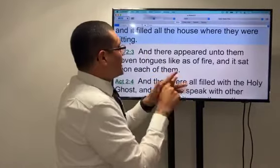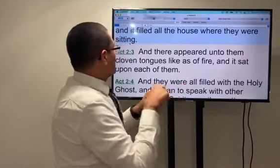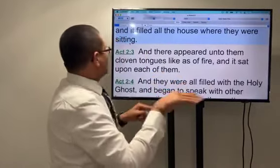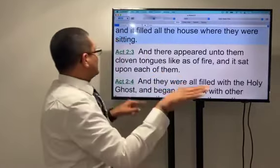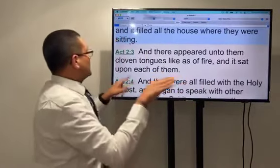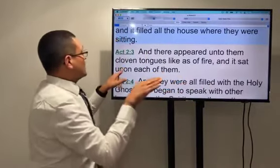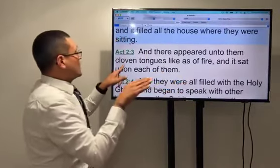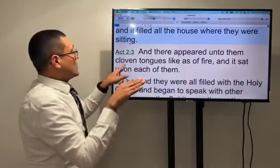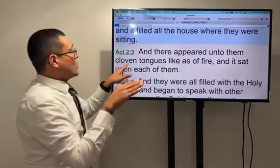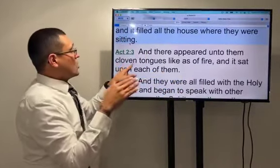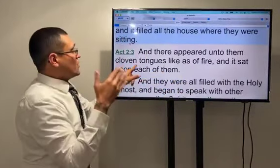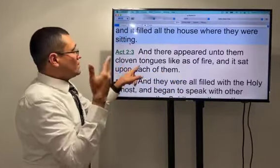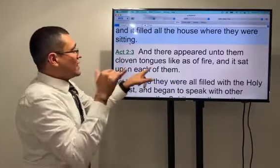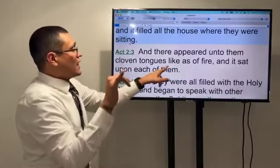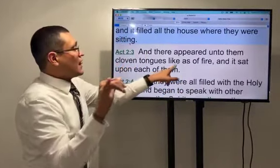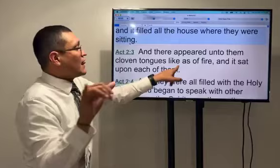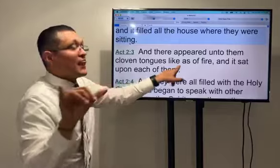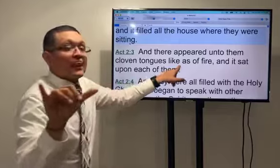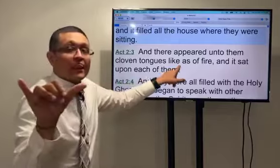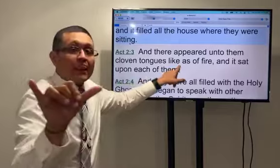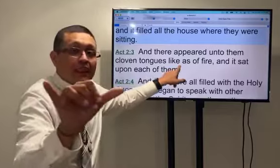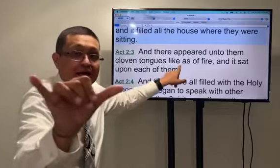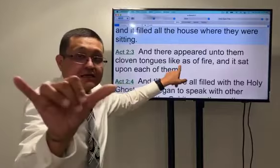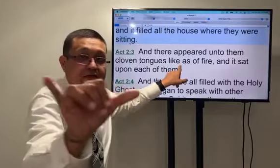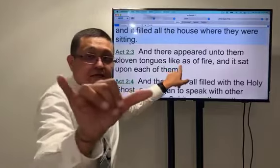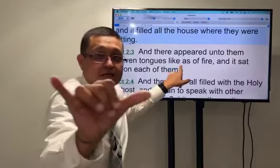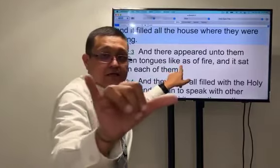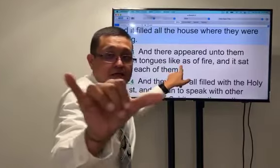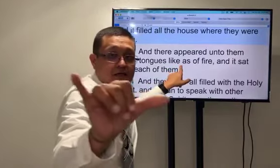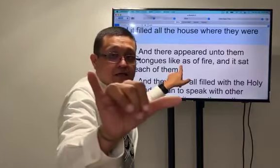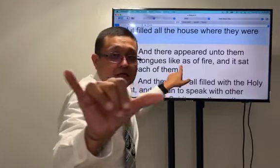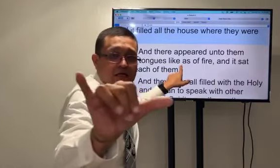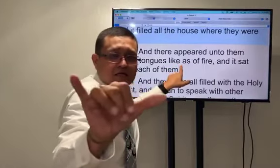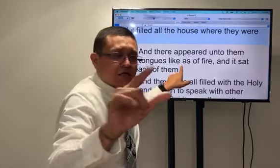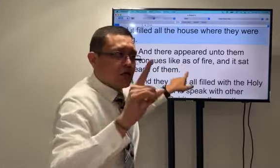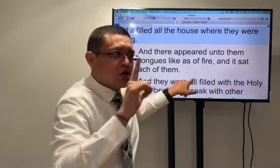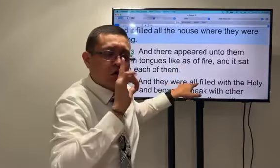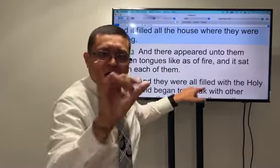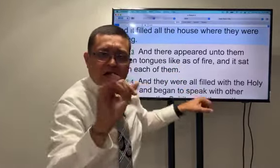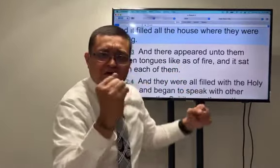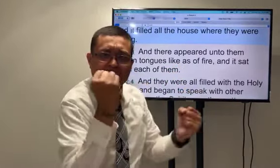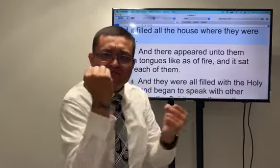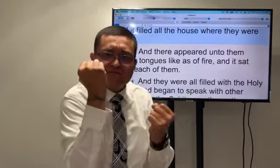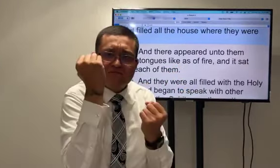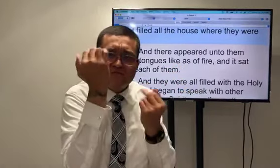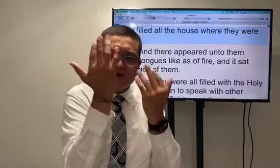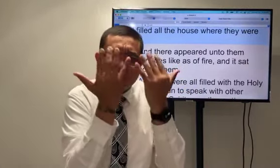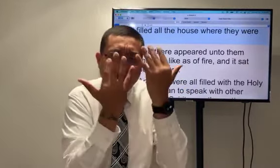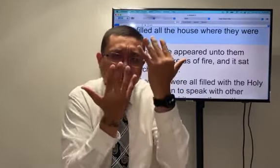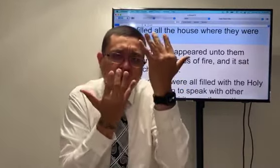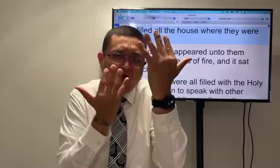and they appeared unto them cloven tongues like as a fire